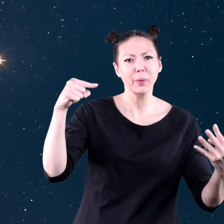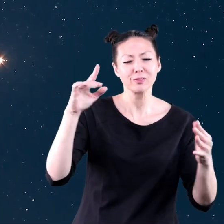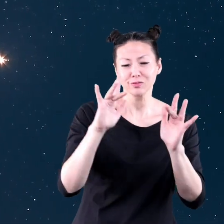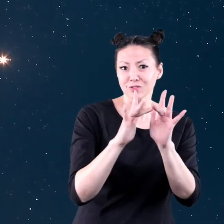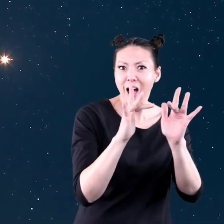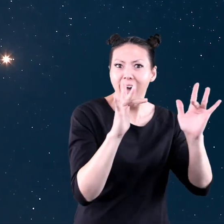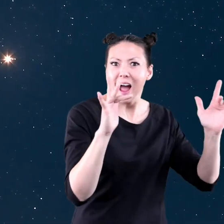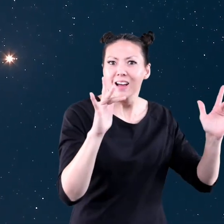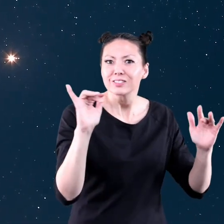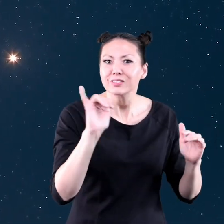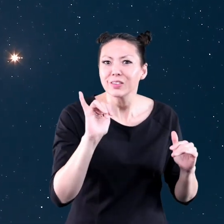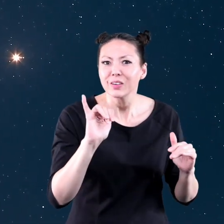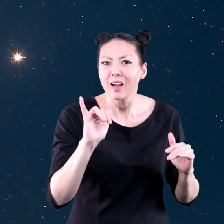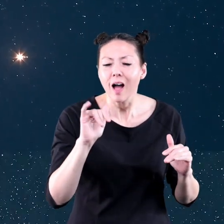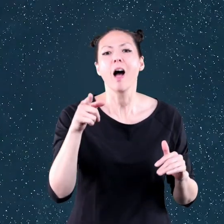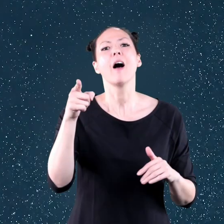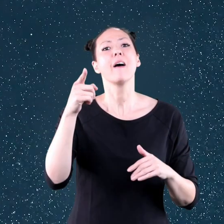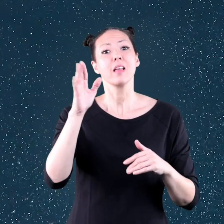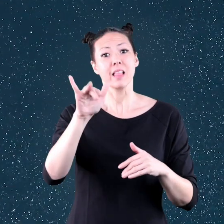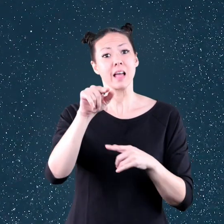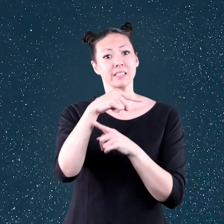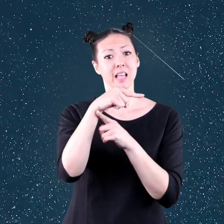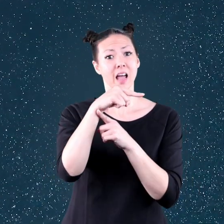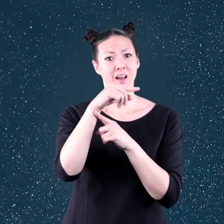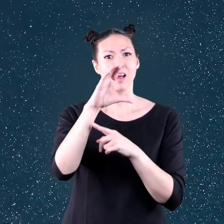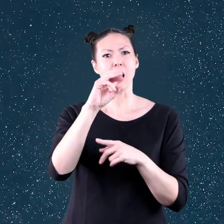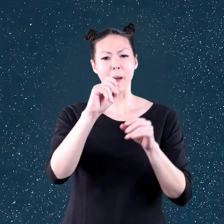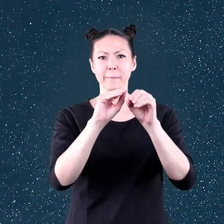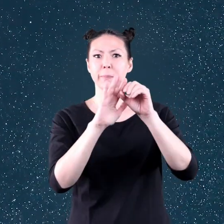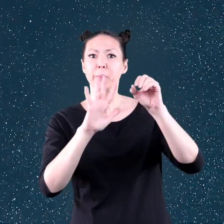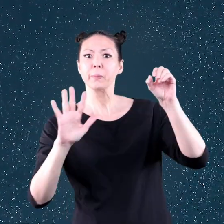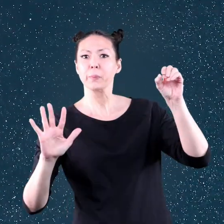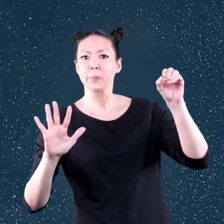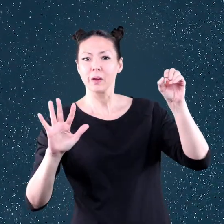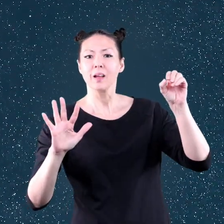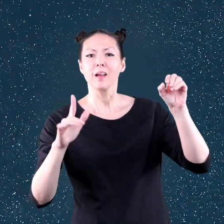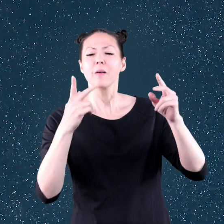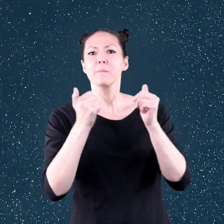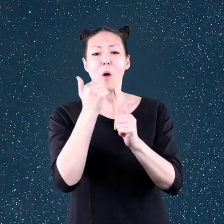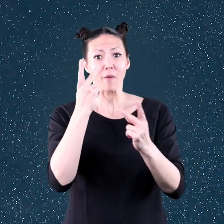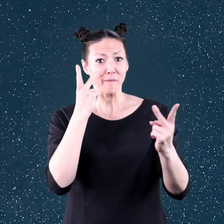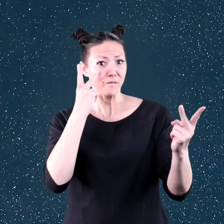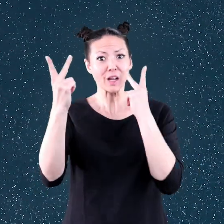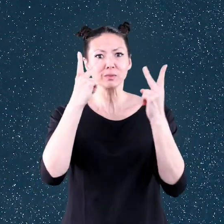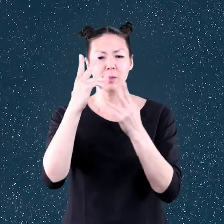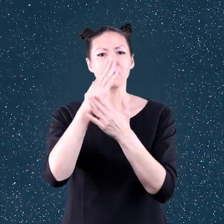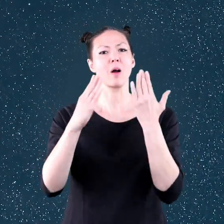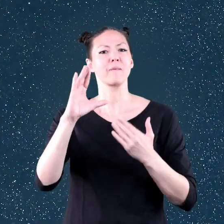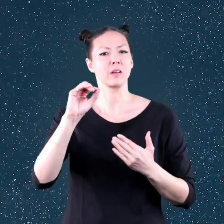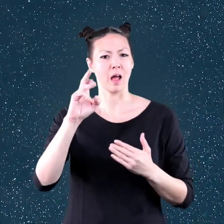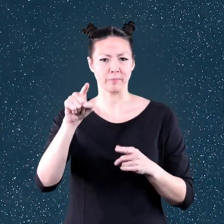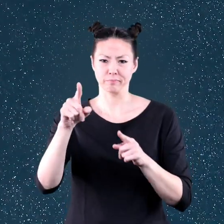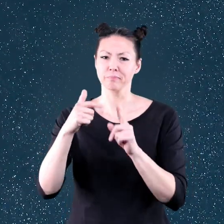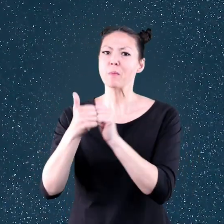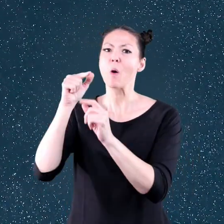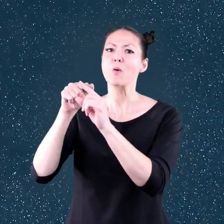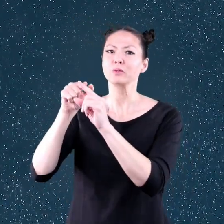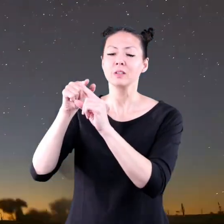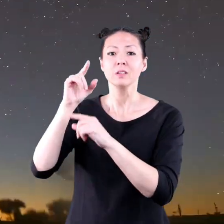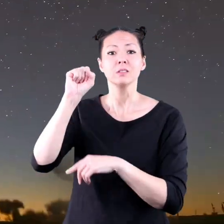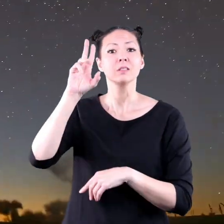these tails shine too. In fact, the tail of a comet is actually the most visible part of a comet.